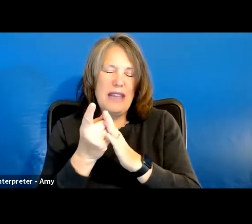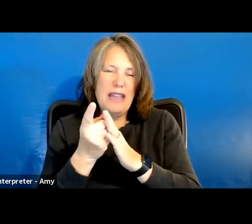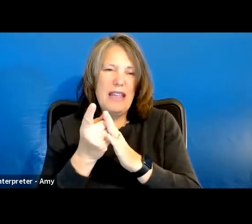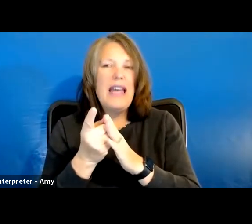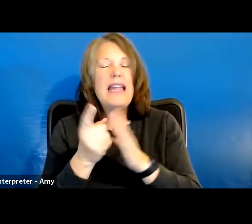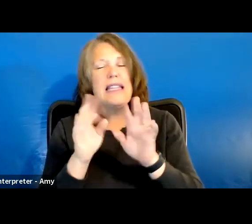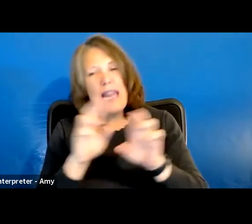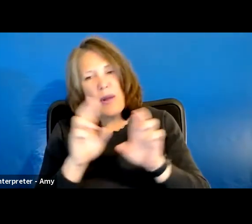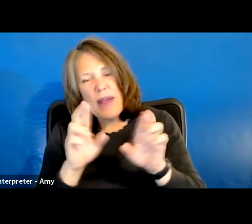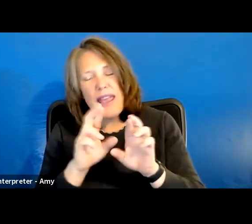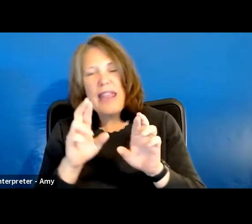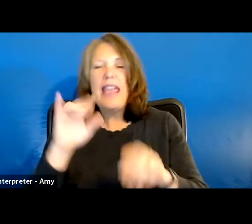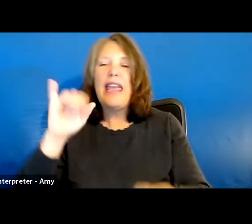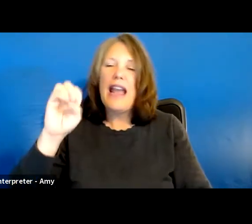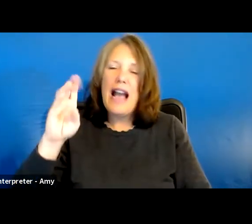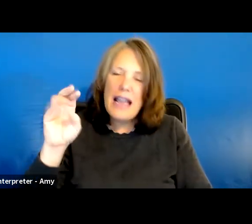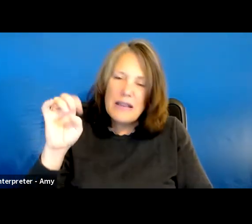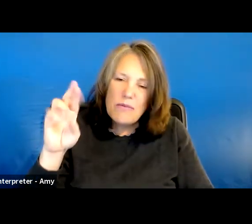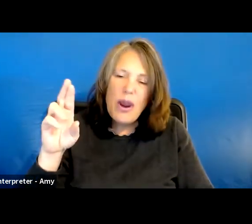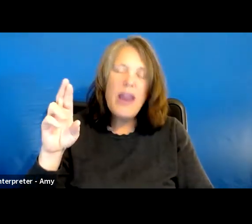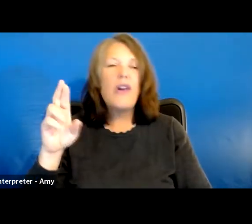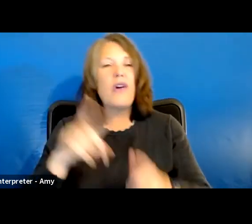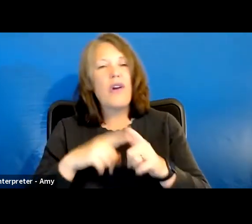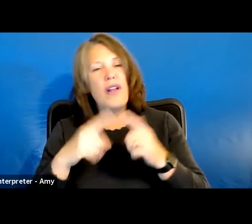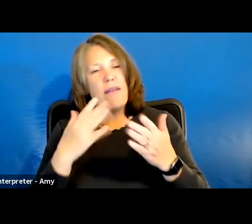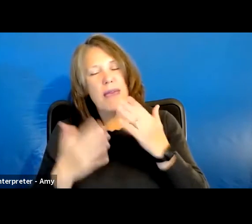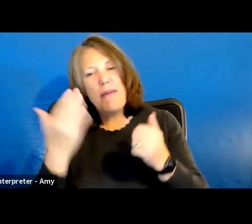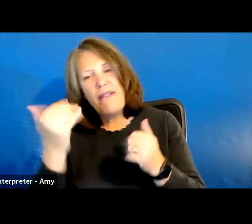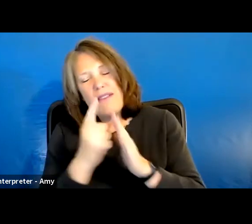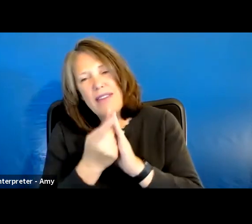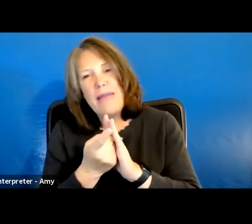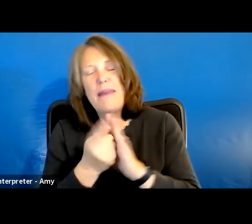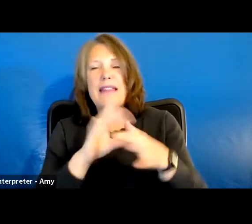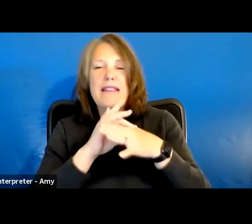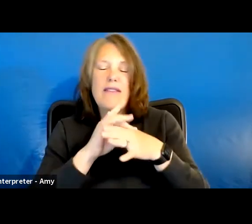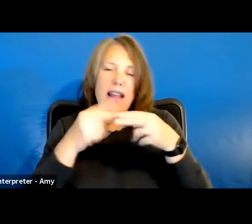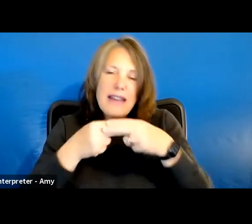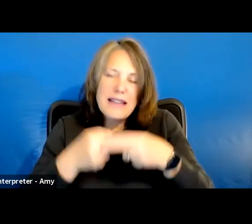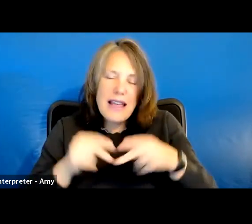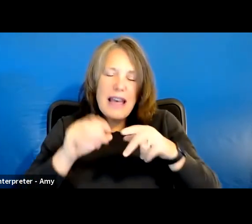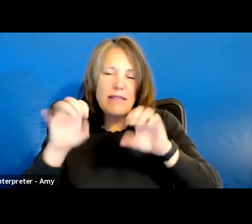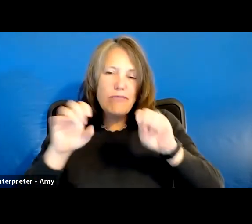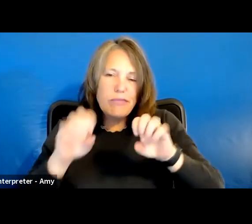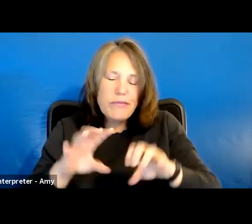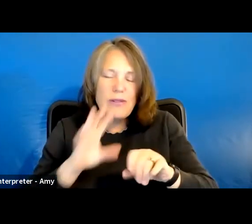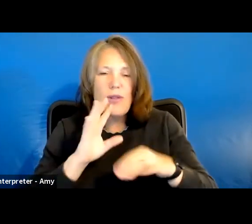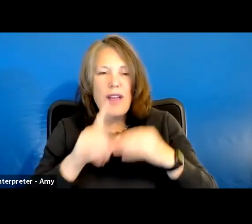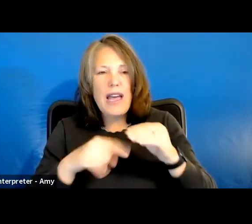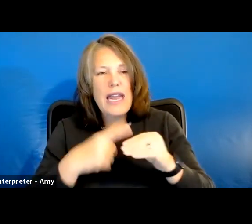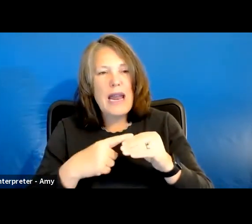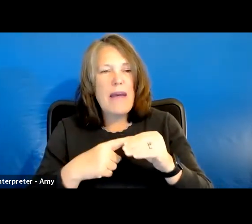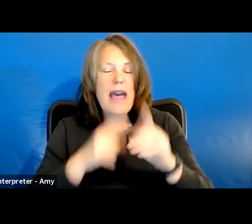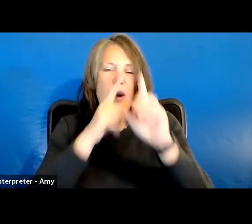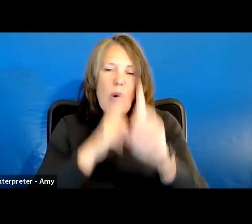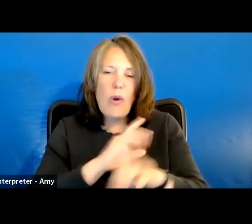a group icebreaker. Then you're going to maybe do 15 minutes of content slides. So talking about goal setting,